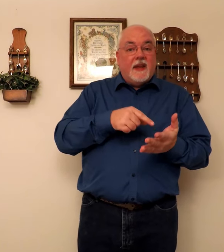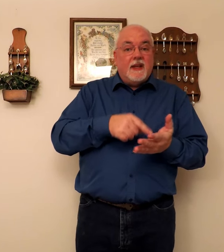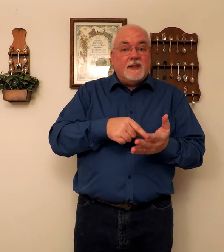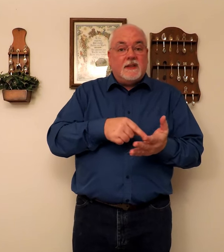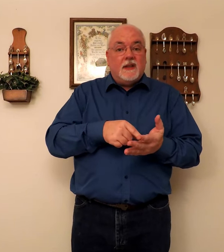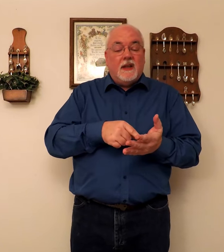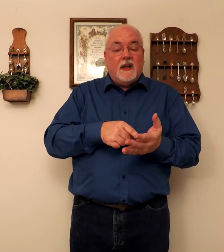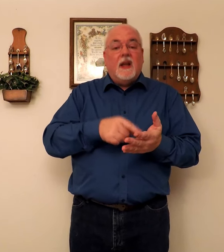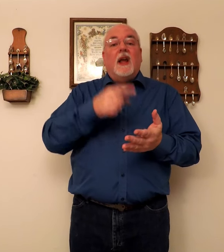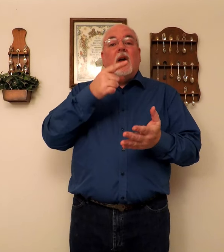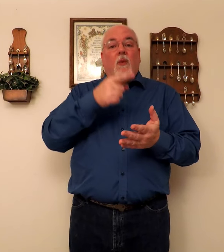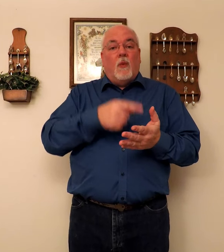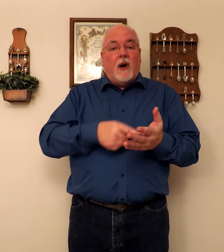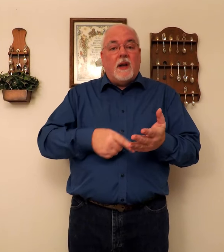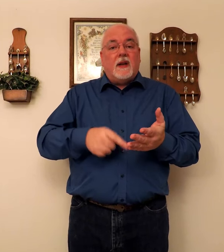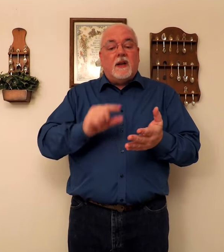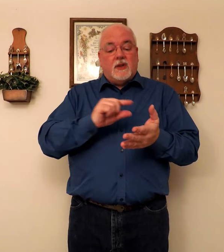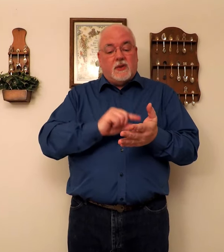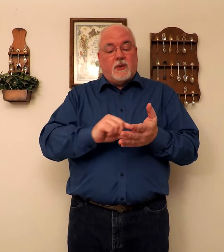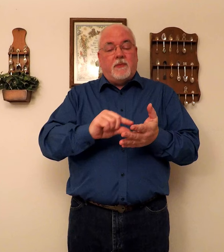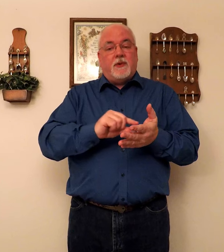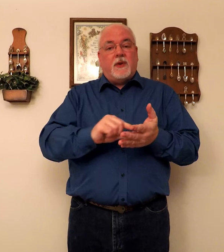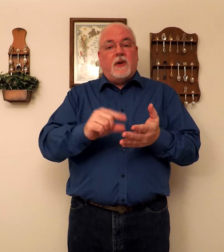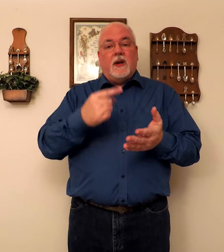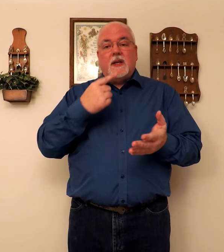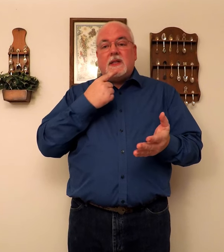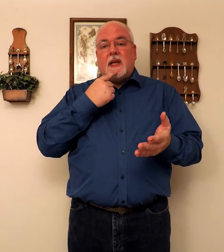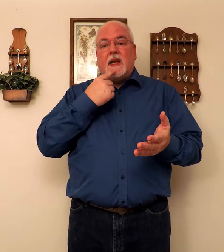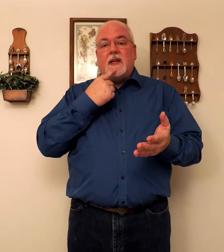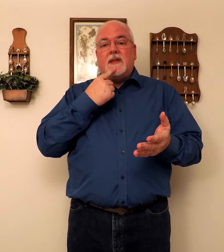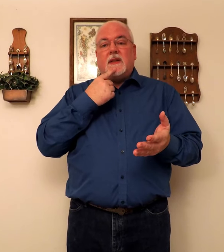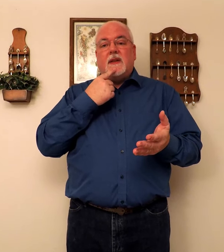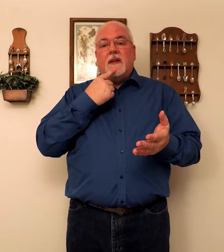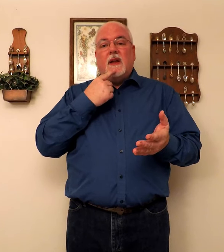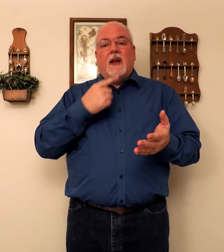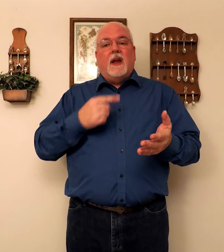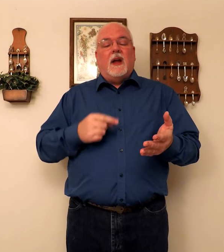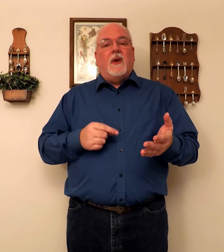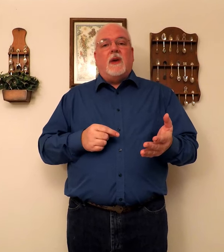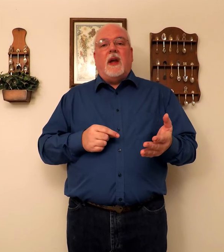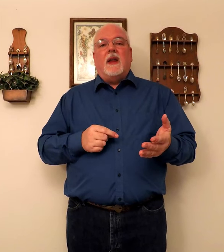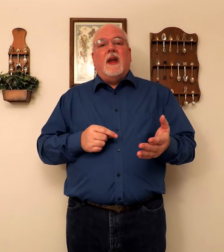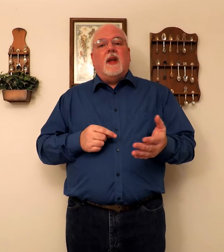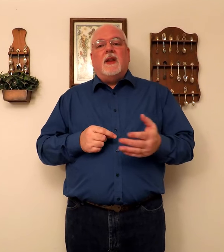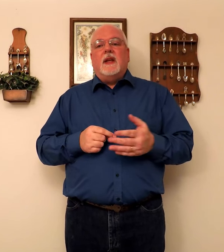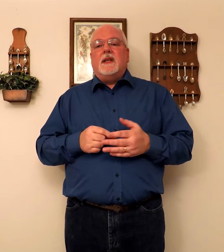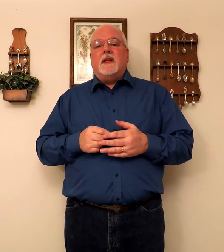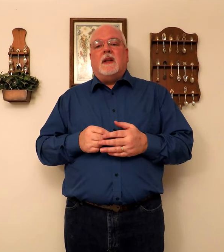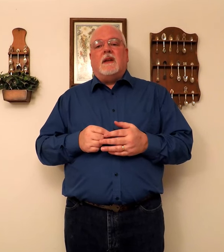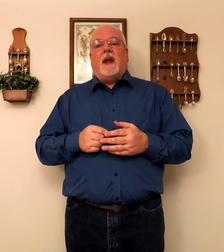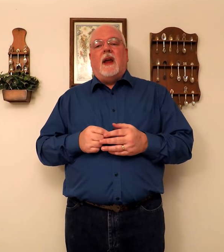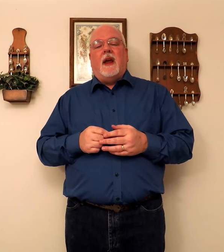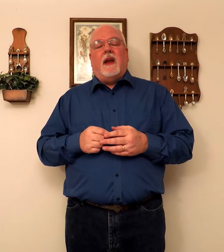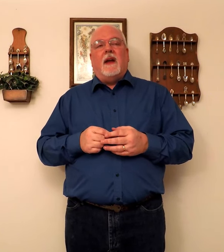This, what scripture says. Okay. This isn't a,